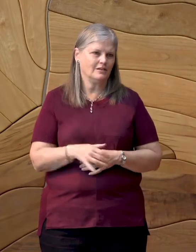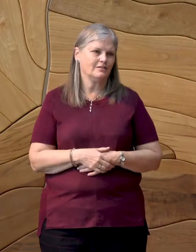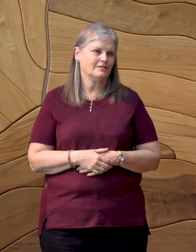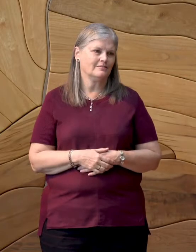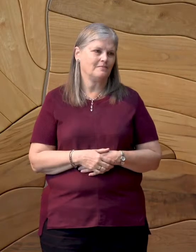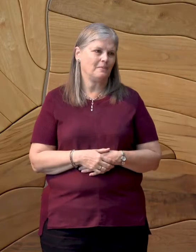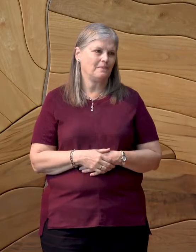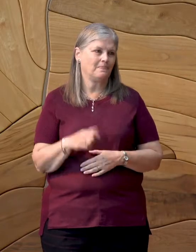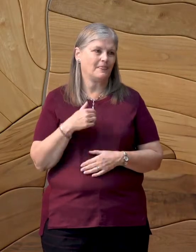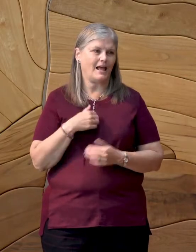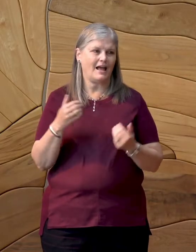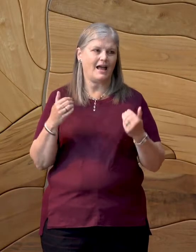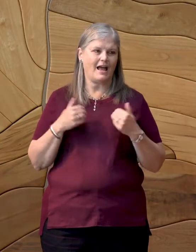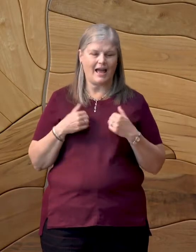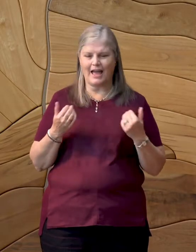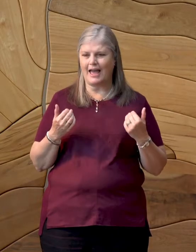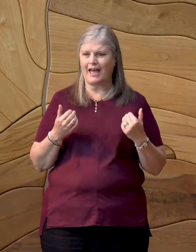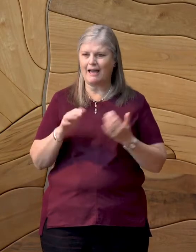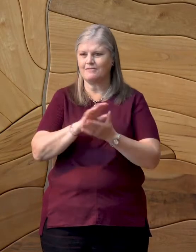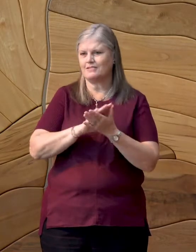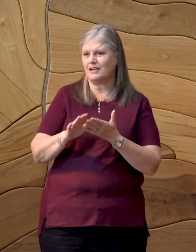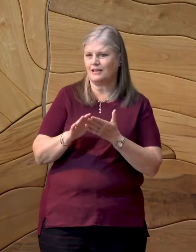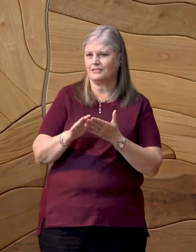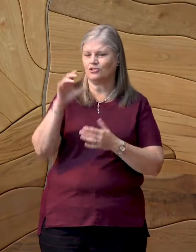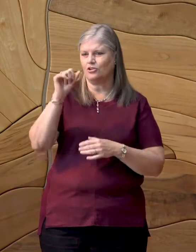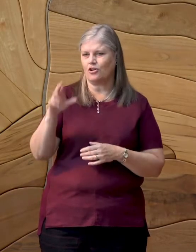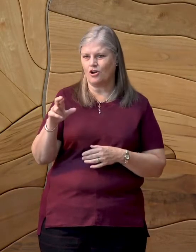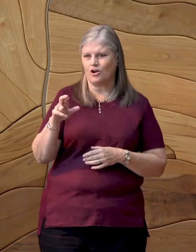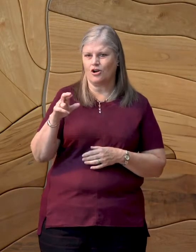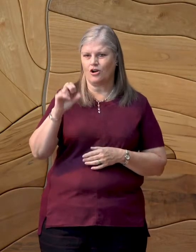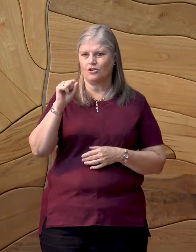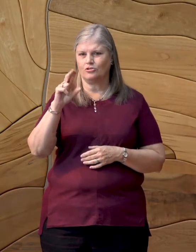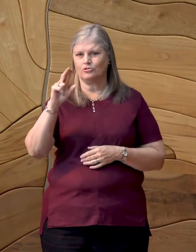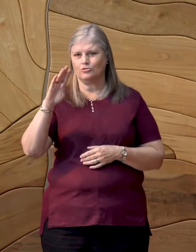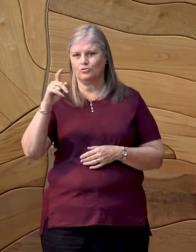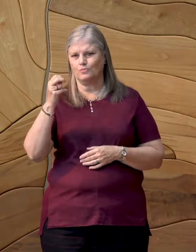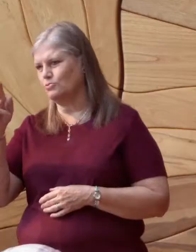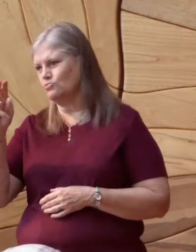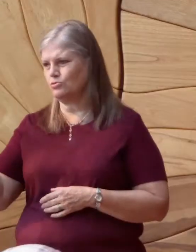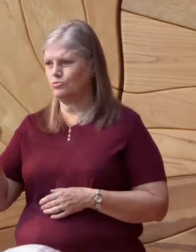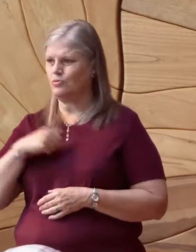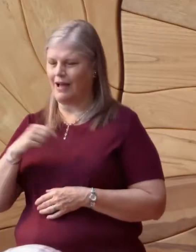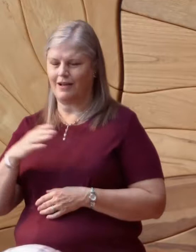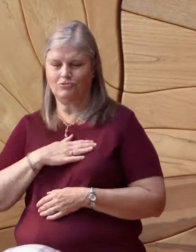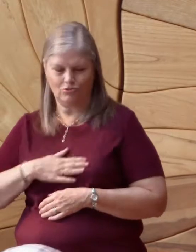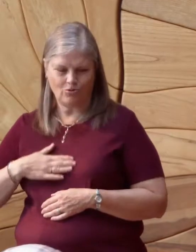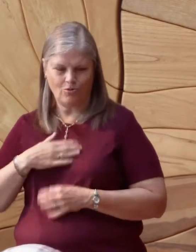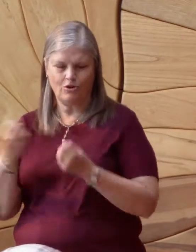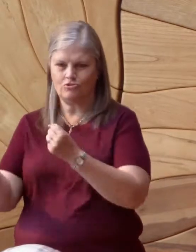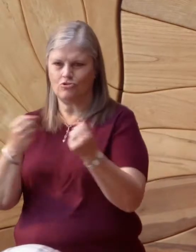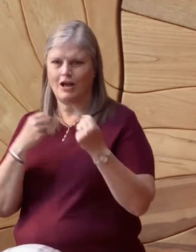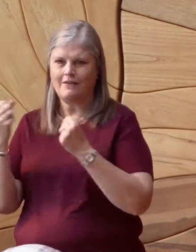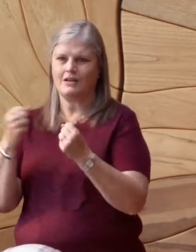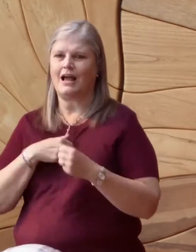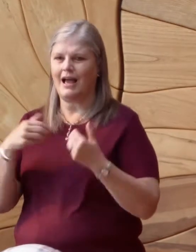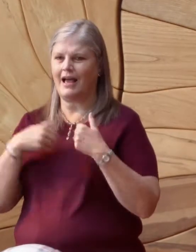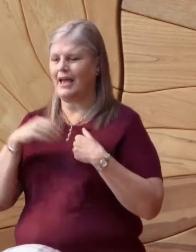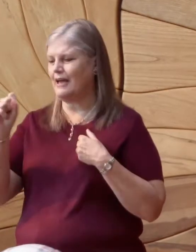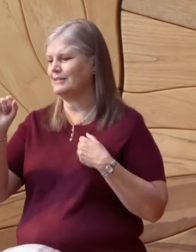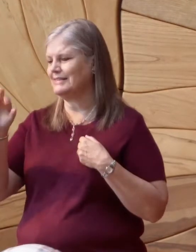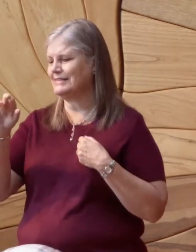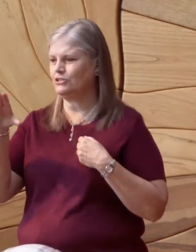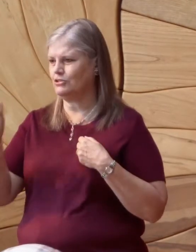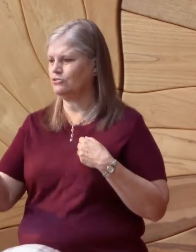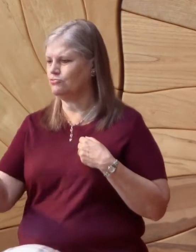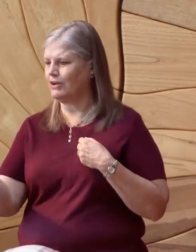I have a peppy Subaru Impreza that's a joy to drive. I have serious radio, and I've